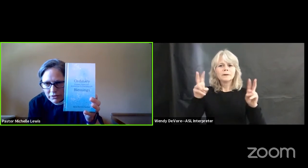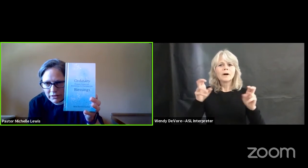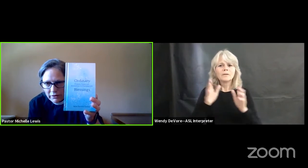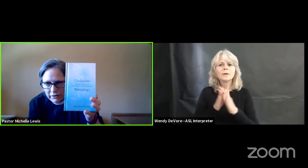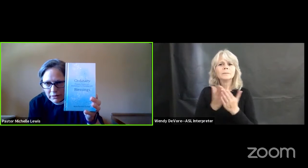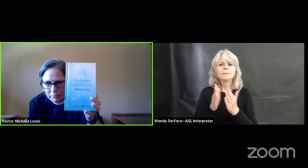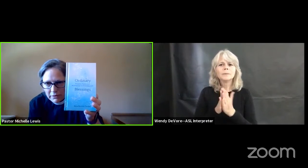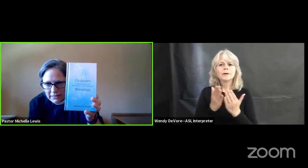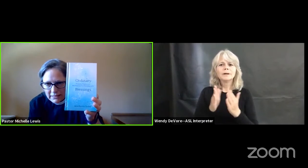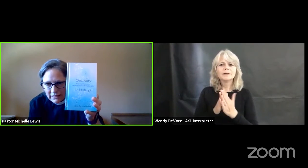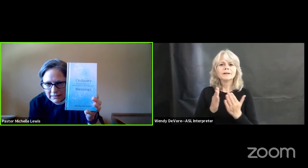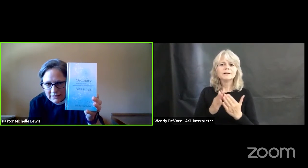Ordinary Blessings